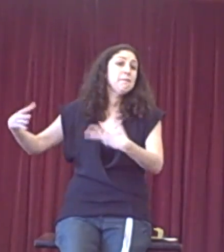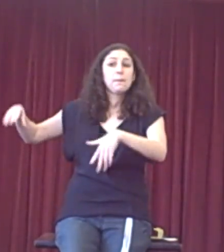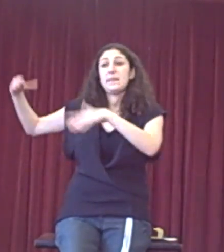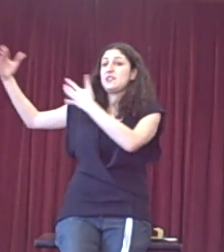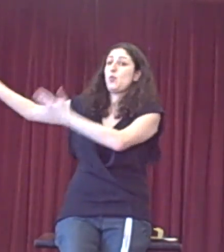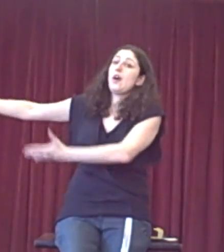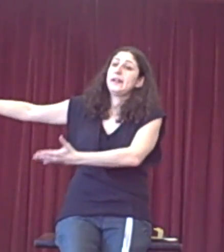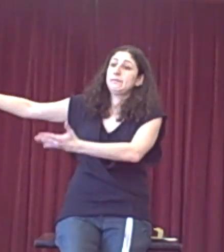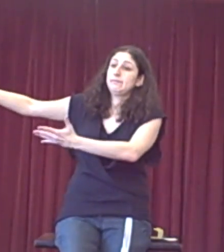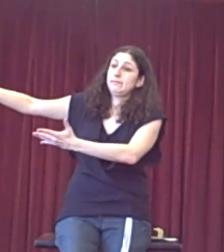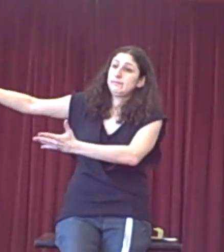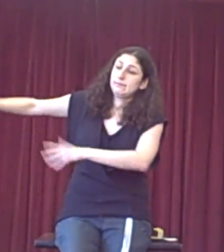is Y.